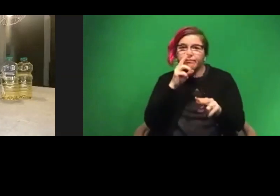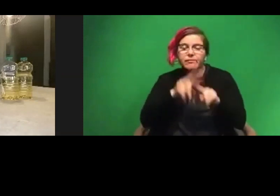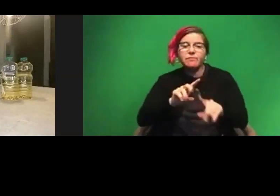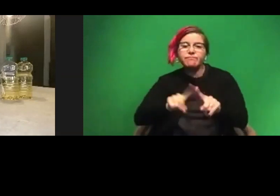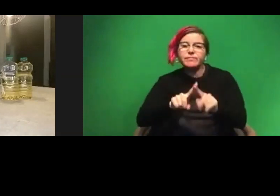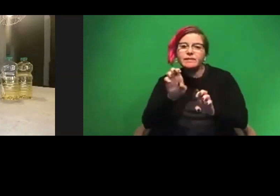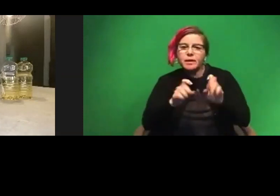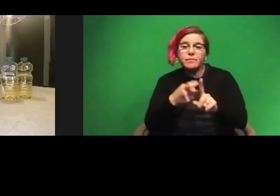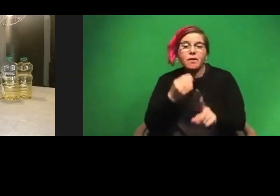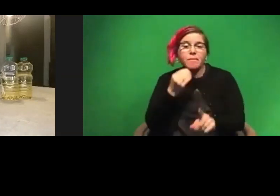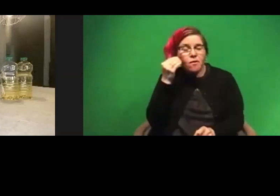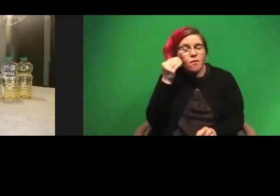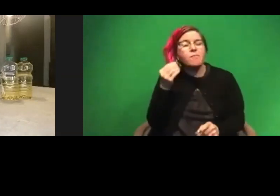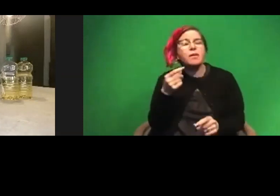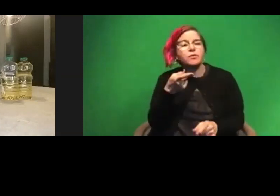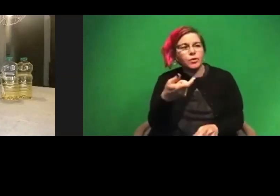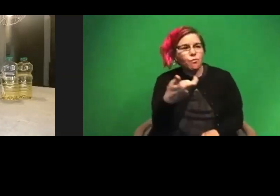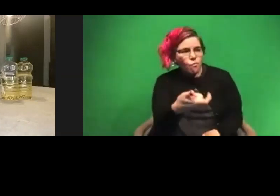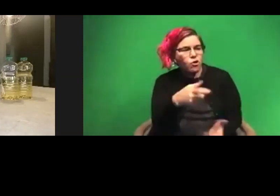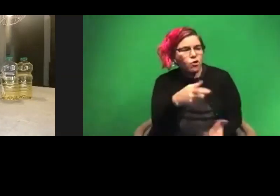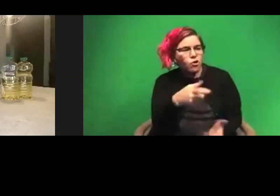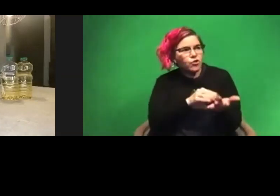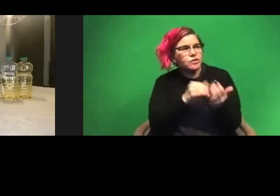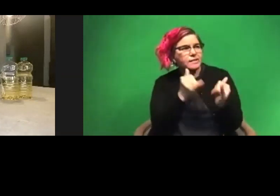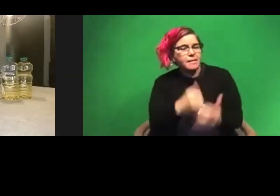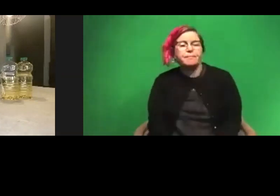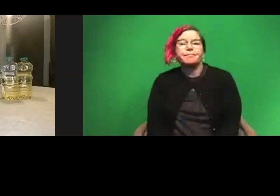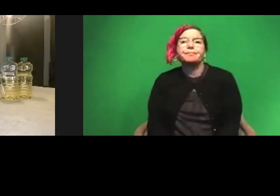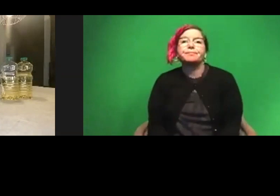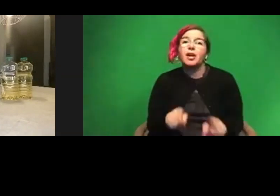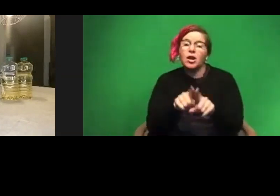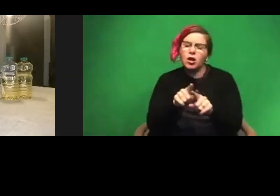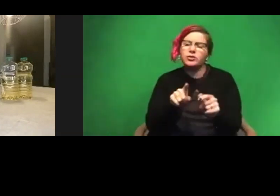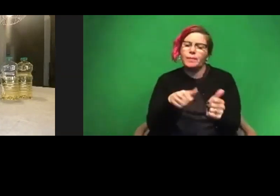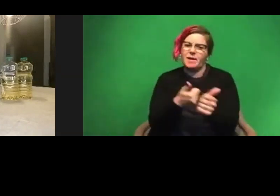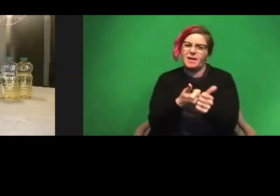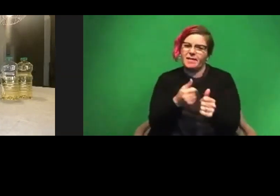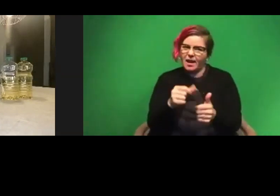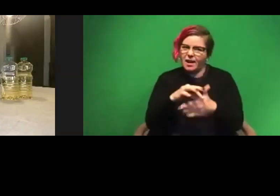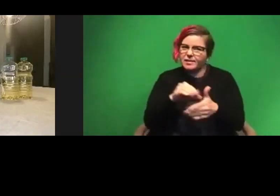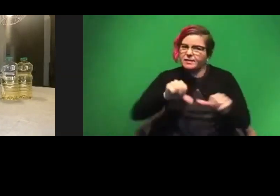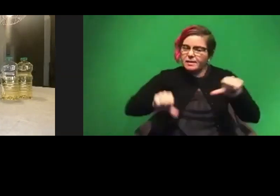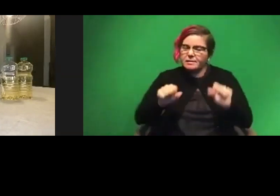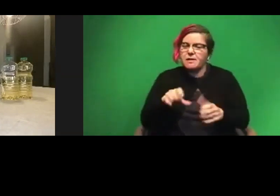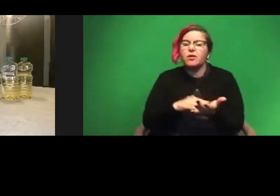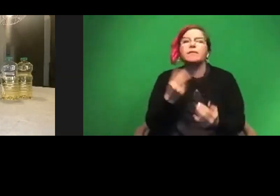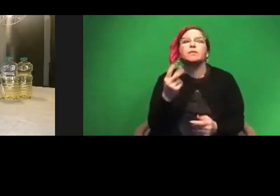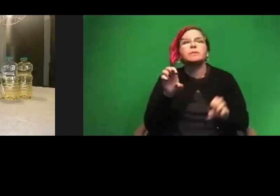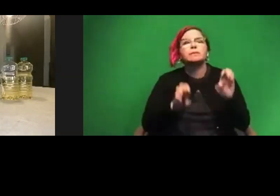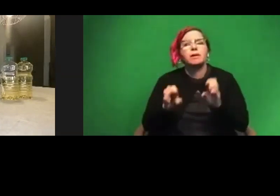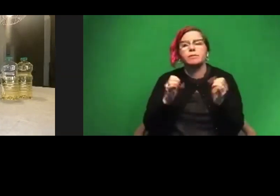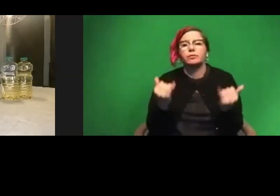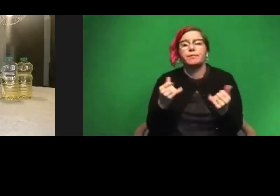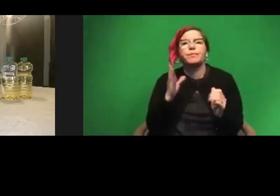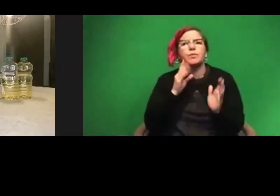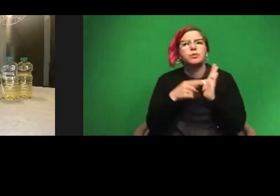So that way you can learn to do the same thing as well as learning the science content behind it. So I have two experiments for today. I'm going to show you how